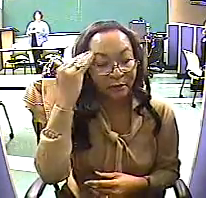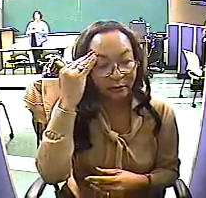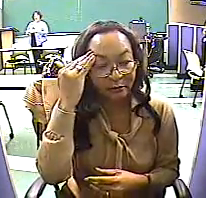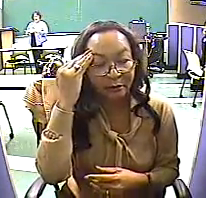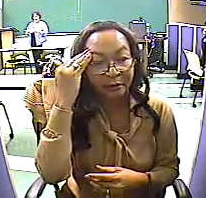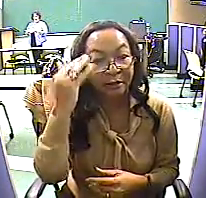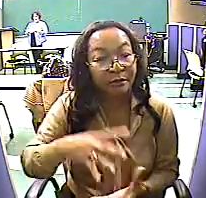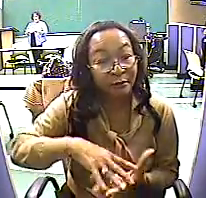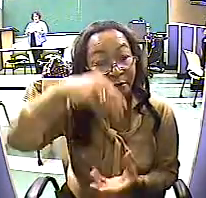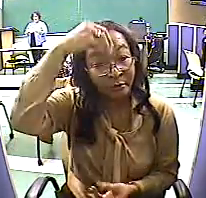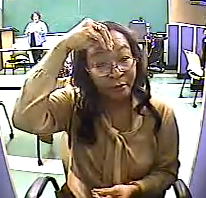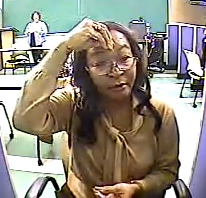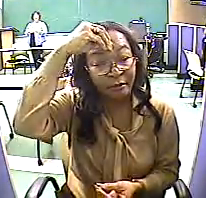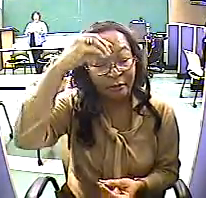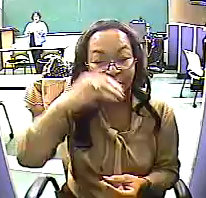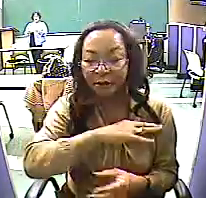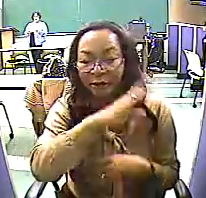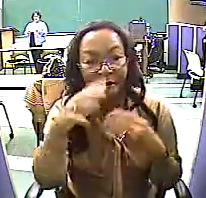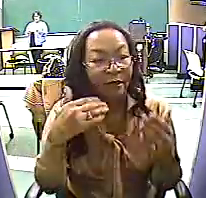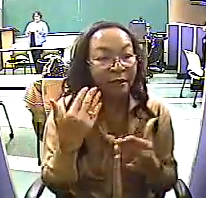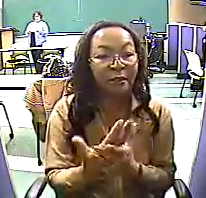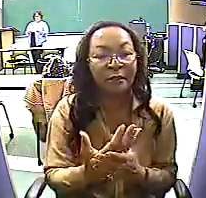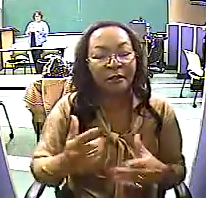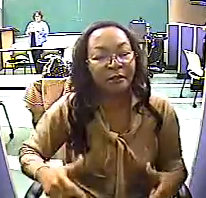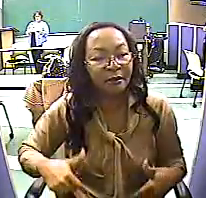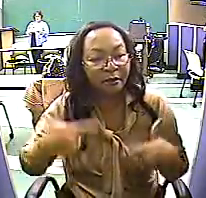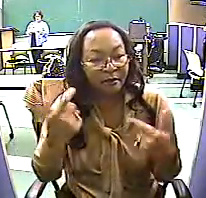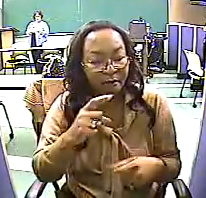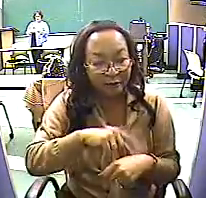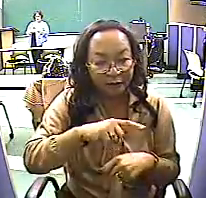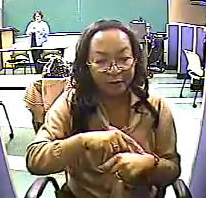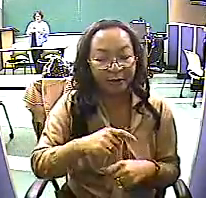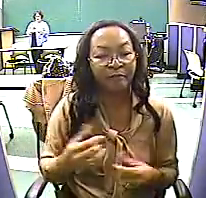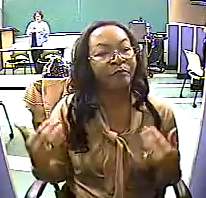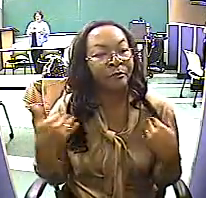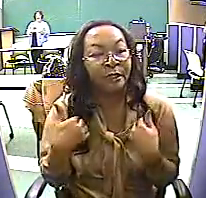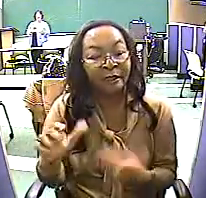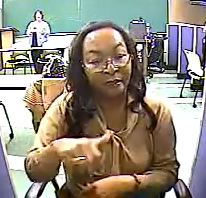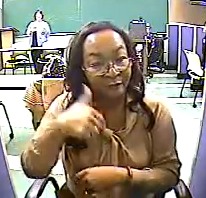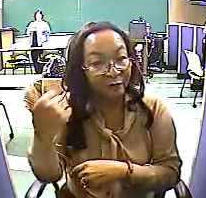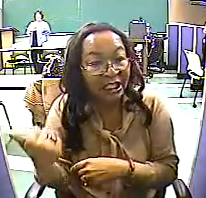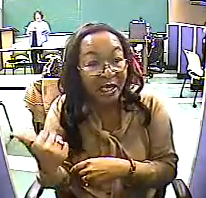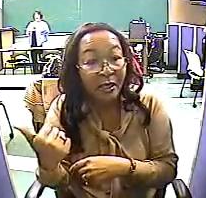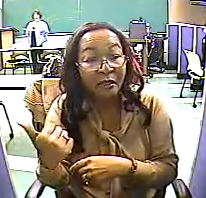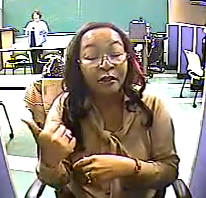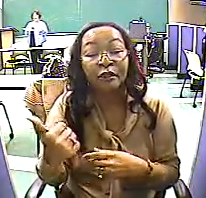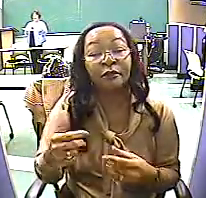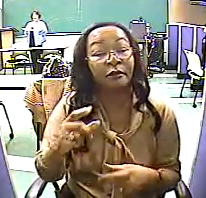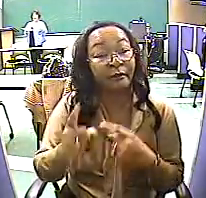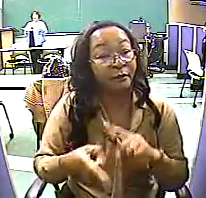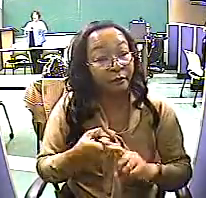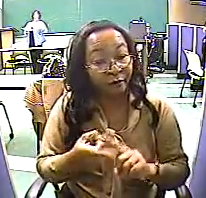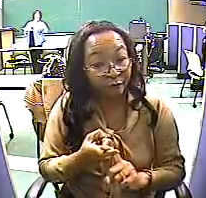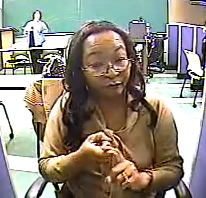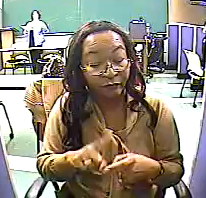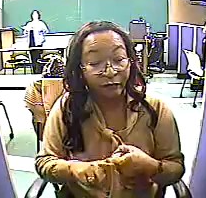I know another guy who flies airplanes, and he's like a walking